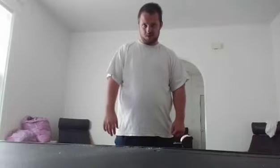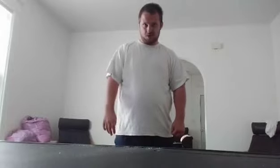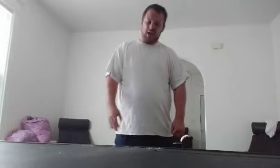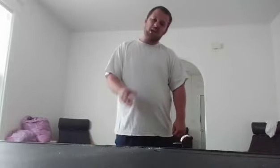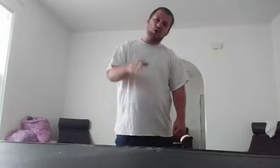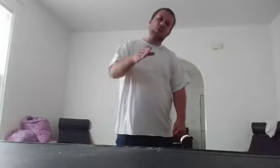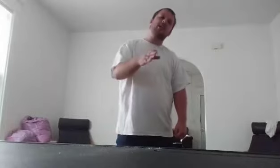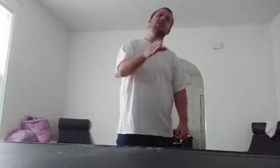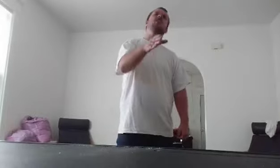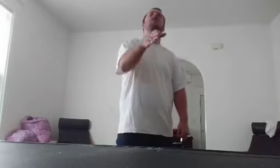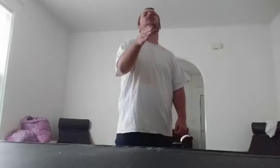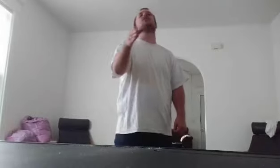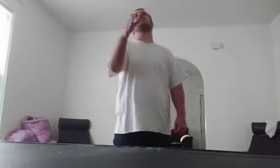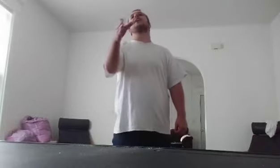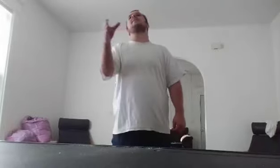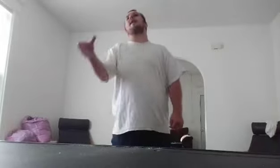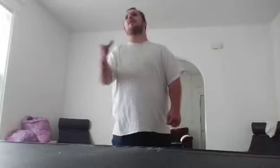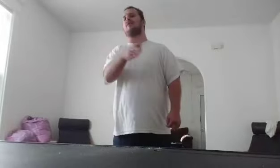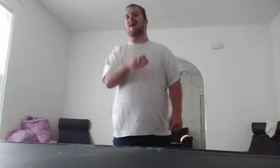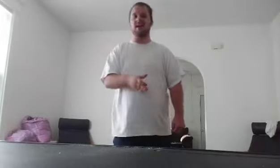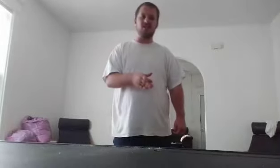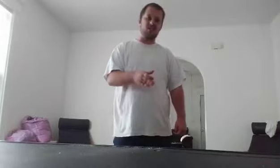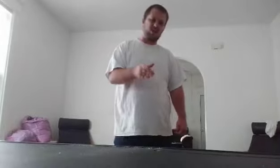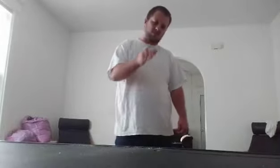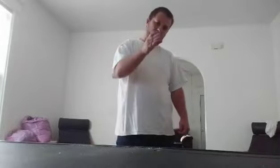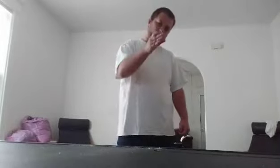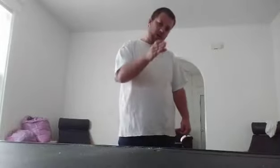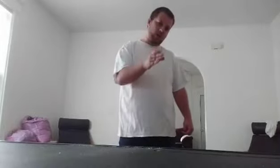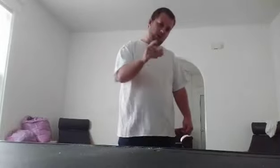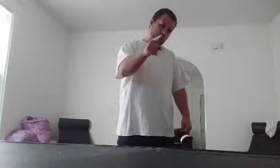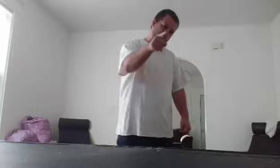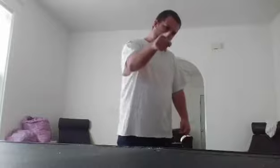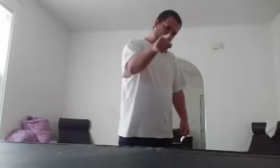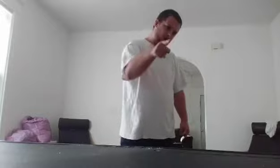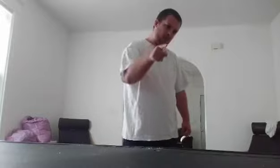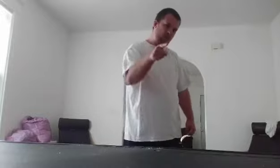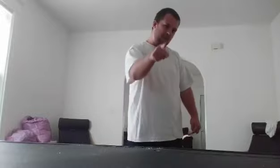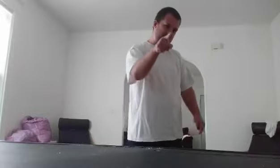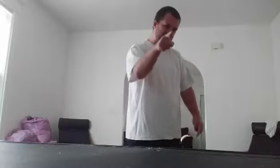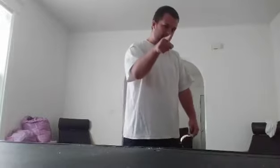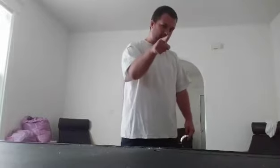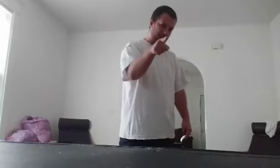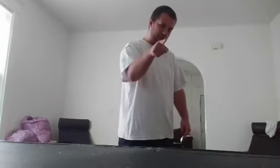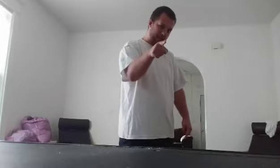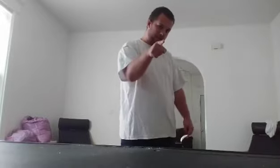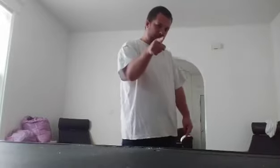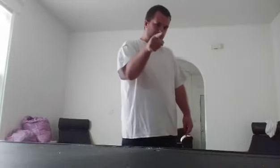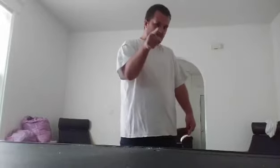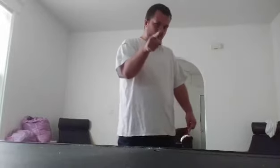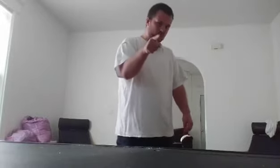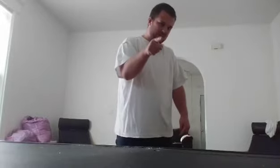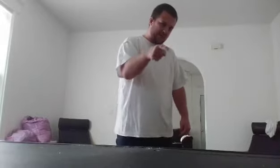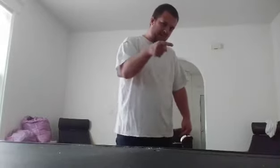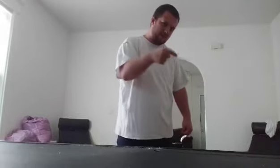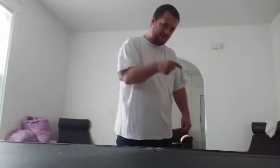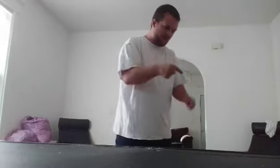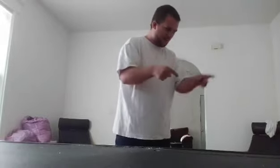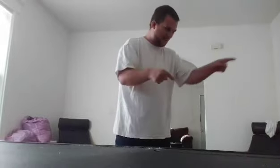And Kodak, this is our first time ever fighting each other, but Kodak, you better watch, you better stay out of my way. If you don't stay out of my way when I get